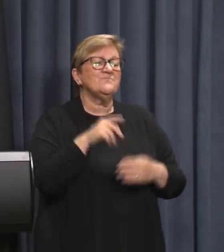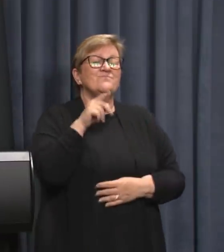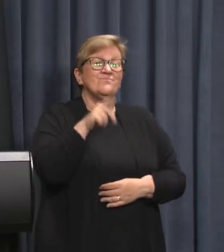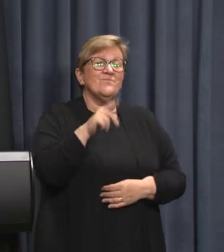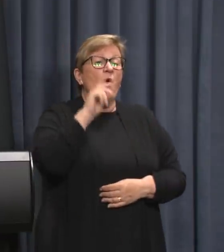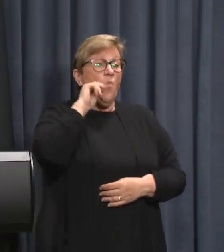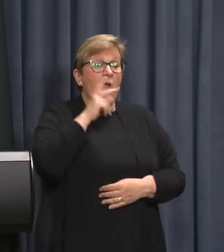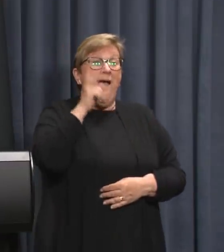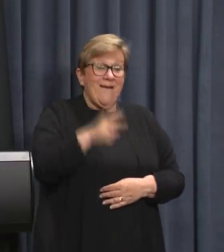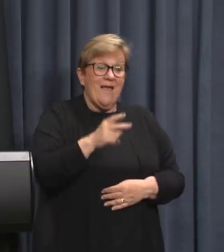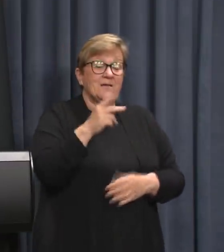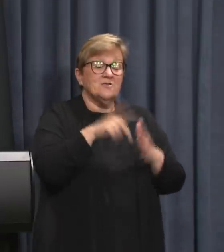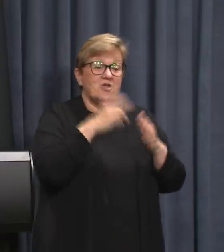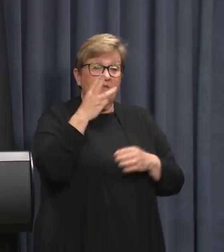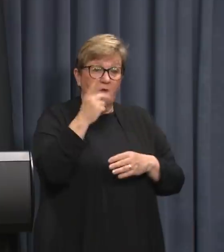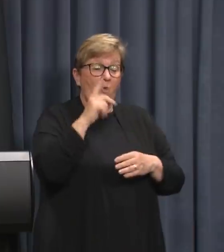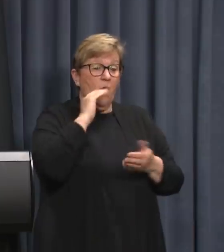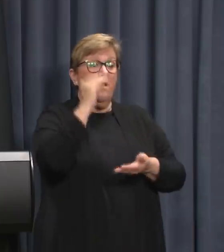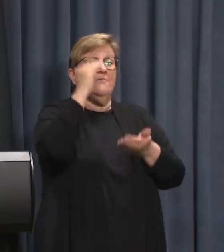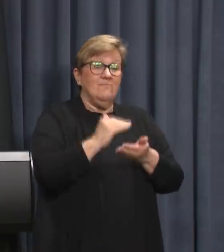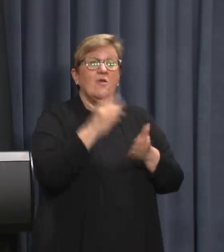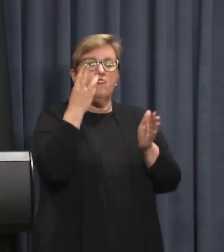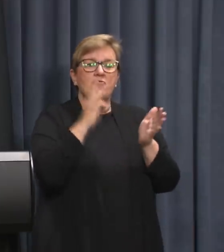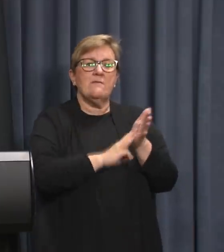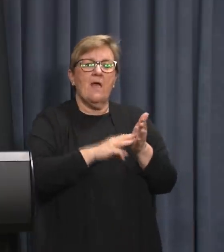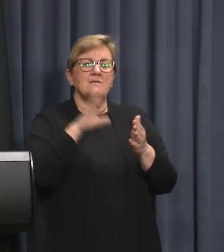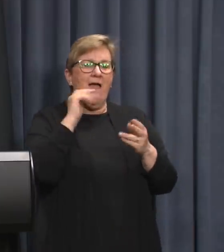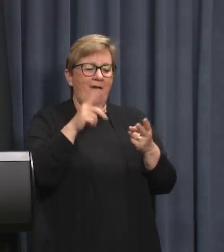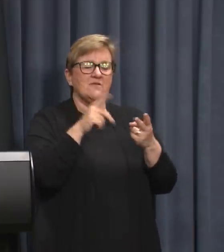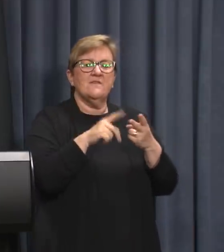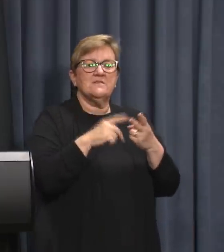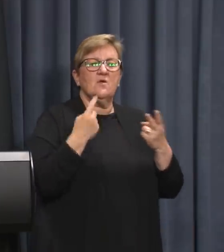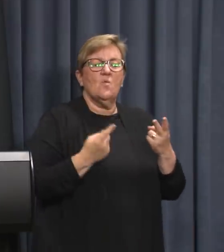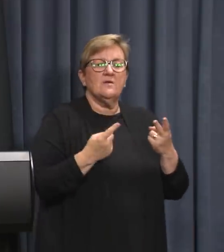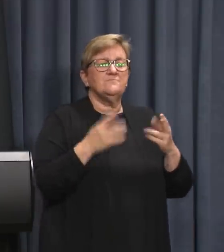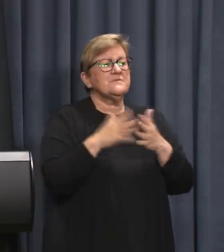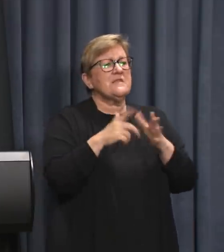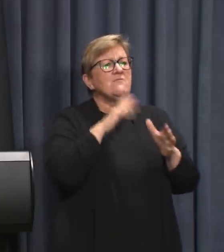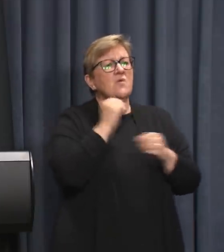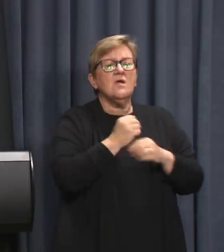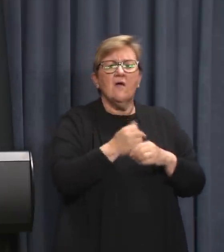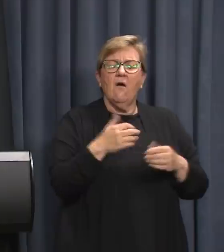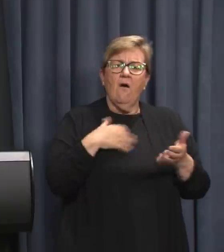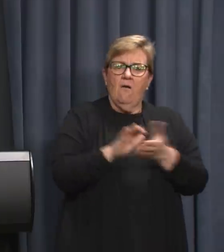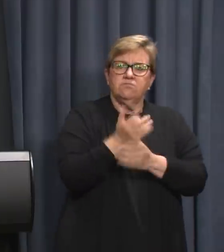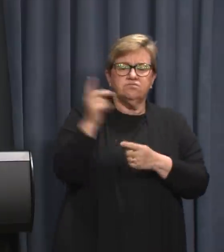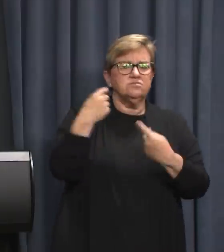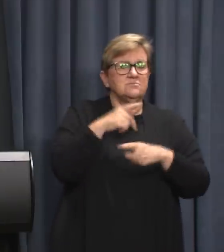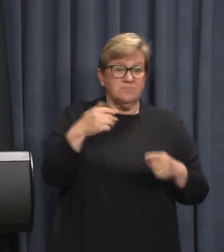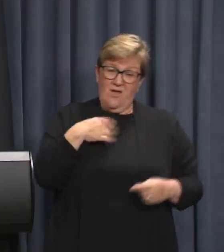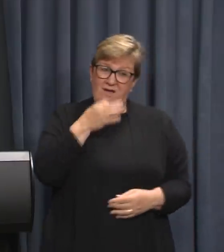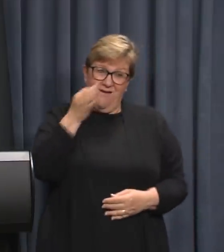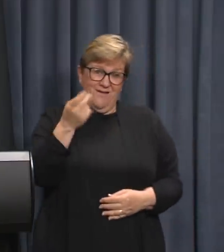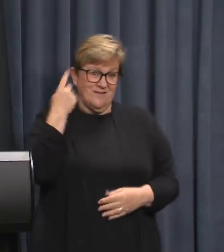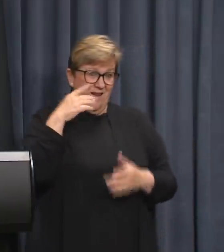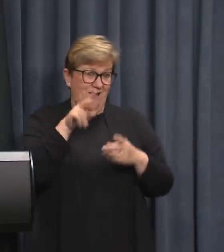be reduced further on January 31 to three months. The Western Australian Government welcomes this announcement which I called for at